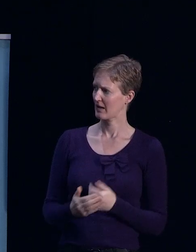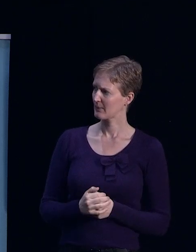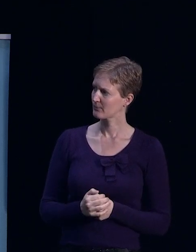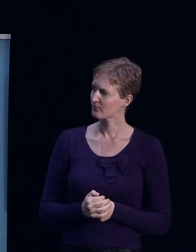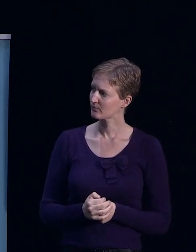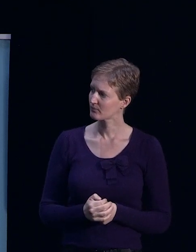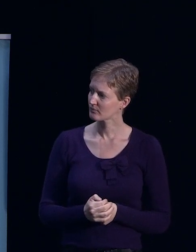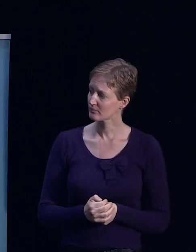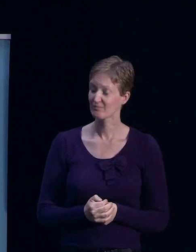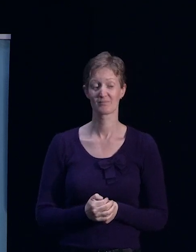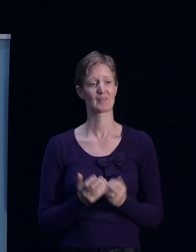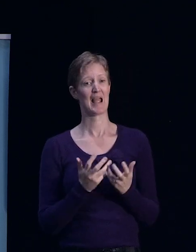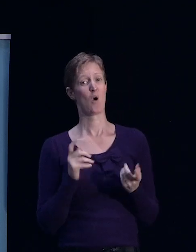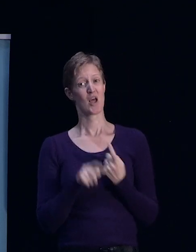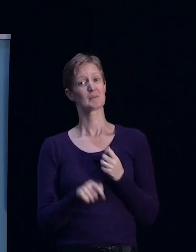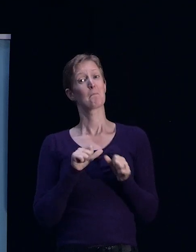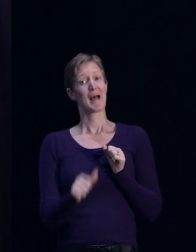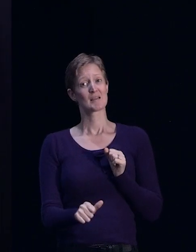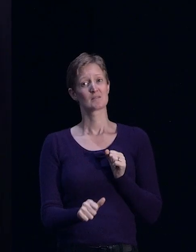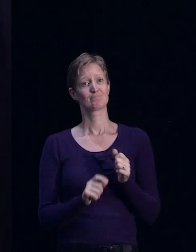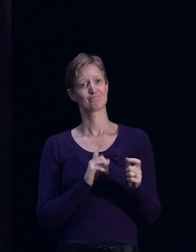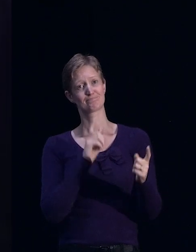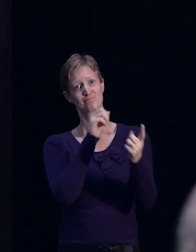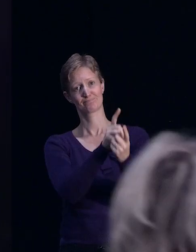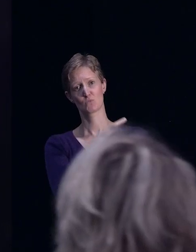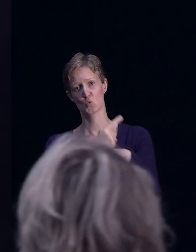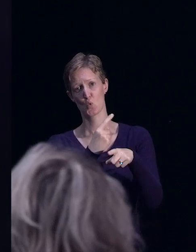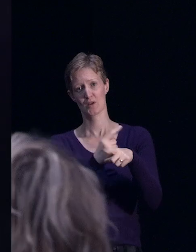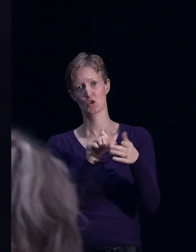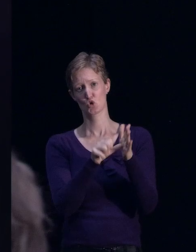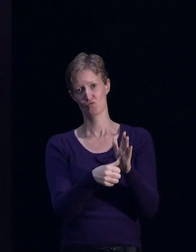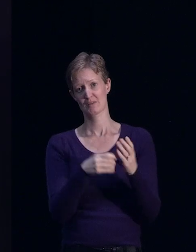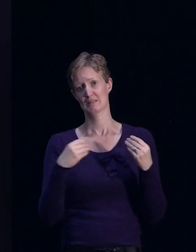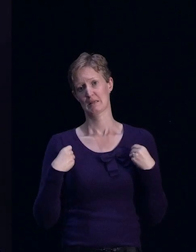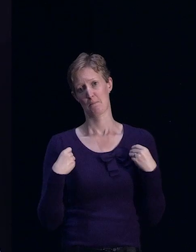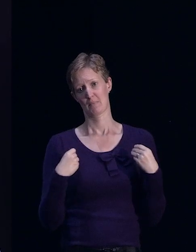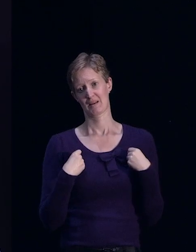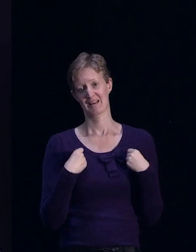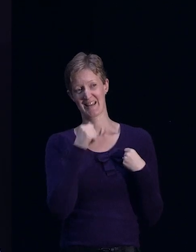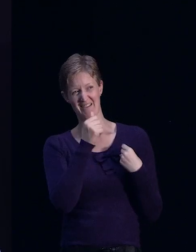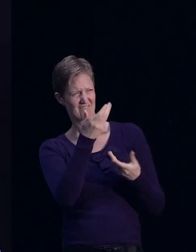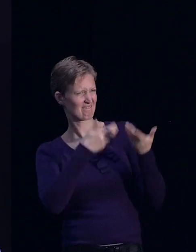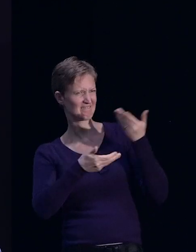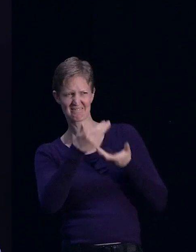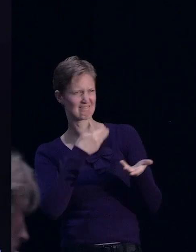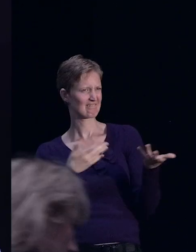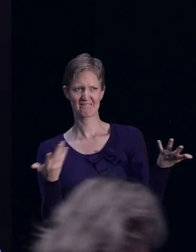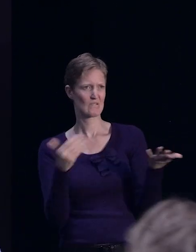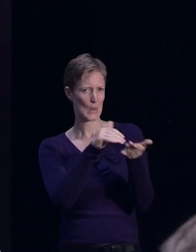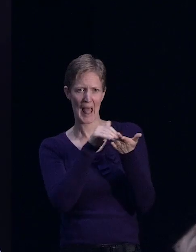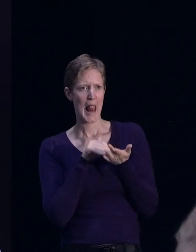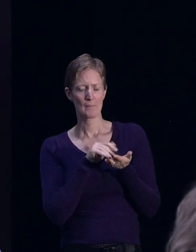to that is talk to your insurer. And if you're getting no joy from that, then talk to your bank.